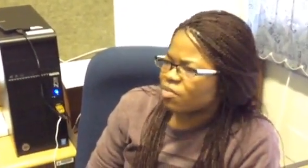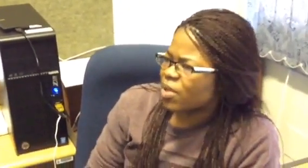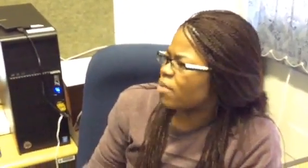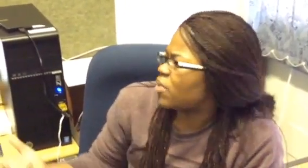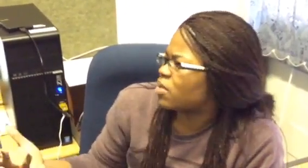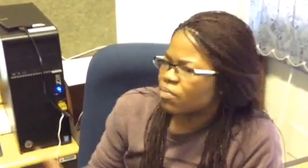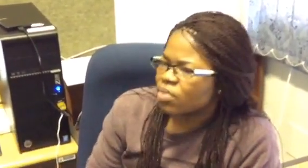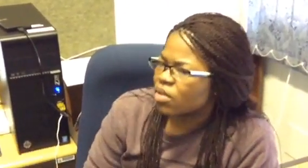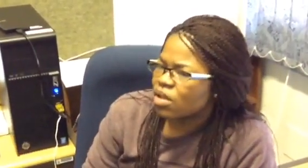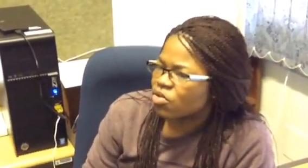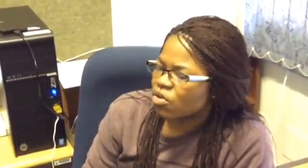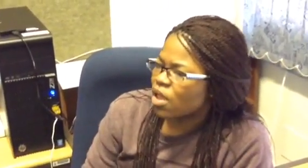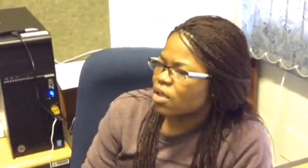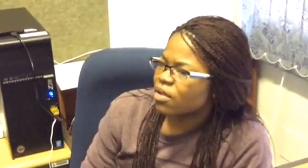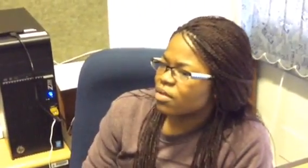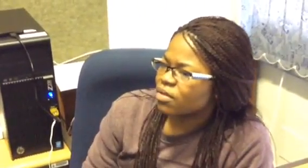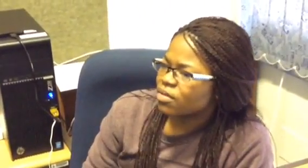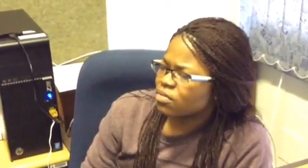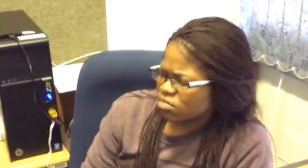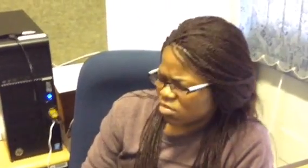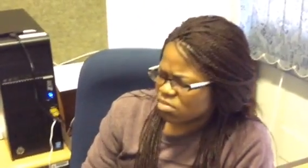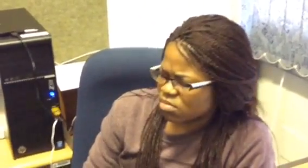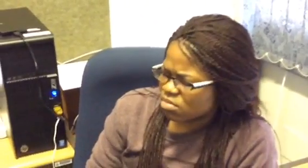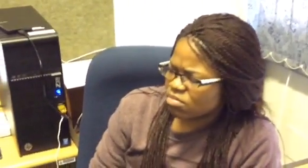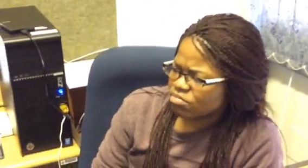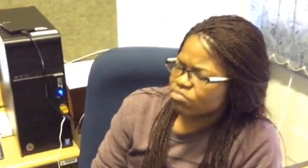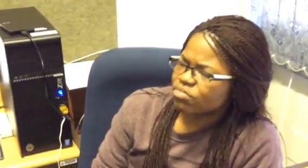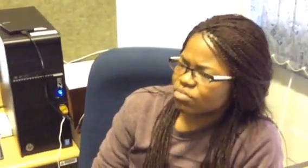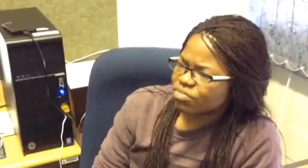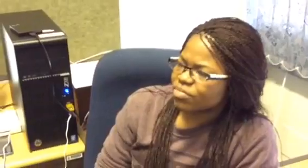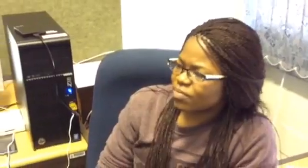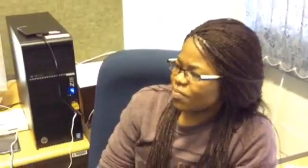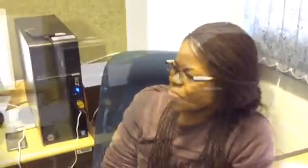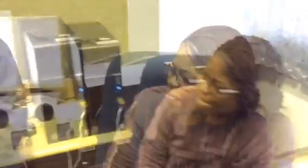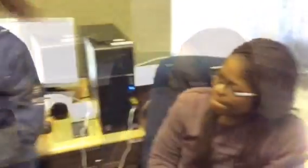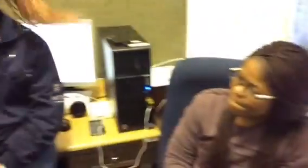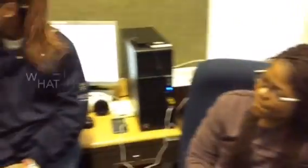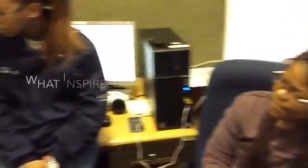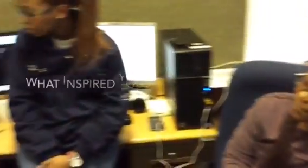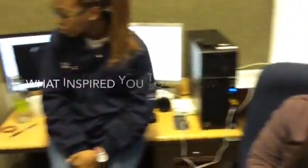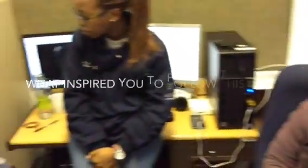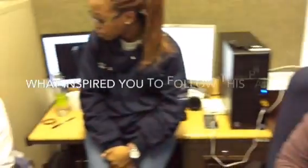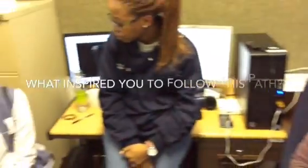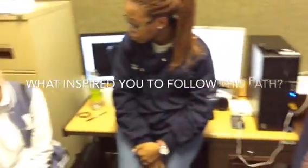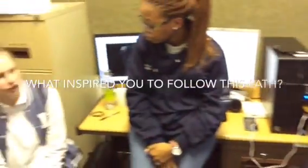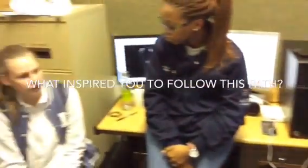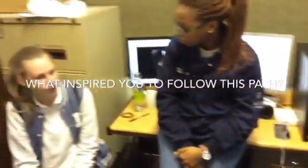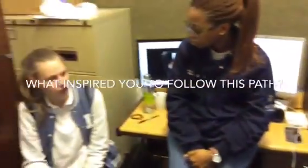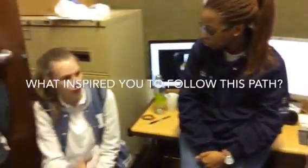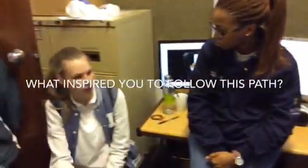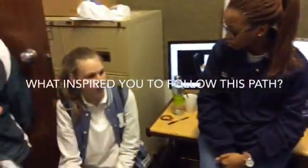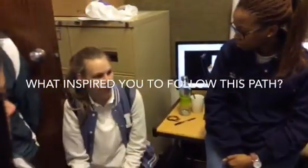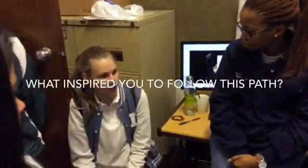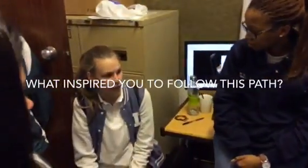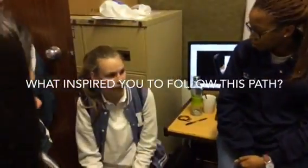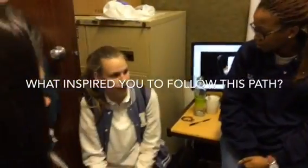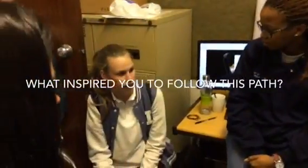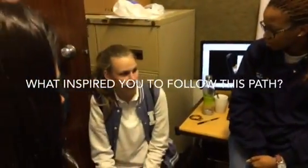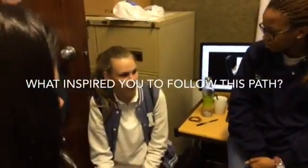but i mean it's okay okay it's okay awesome okay cool question what inspired you to take this parcel hmm